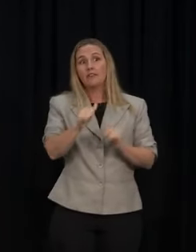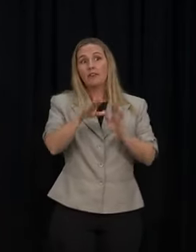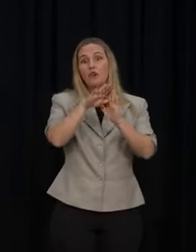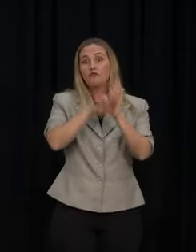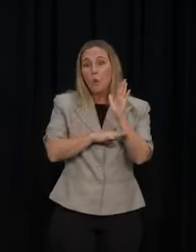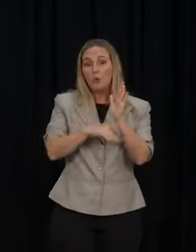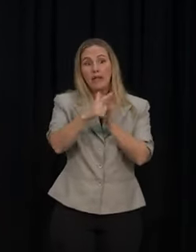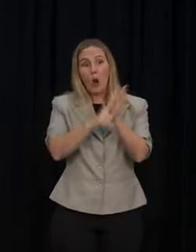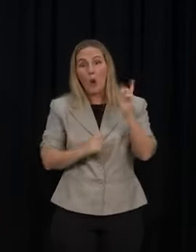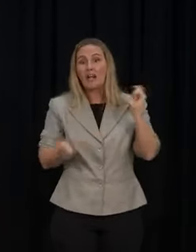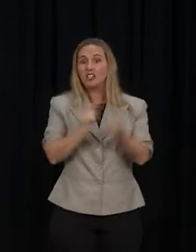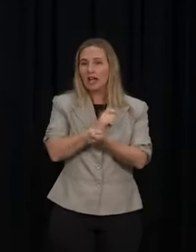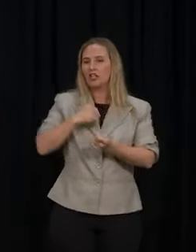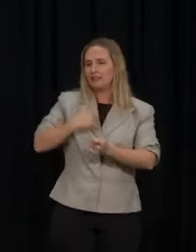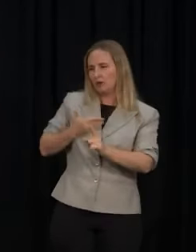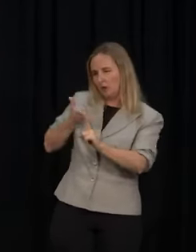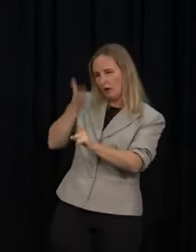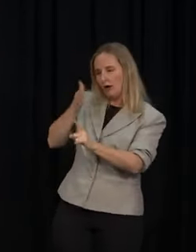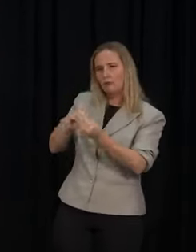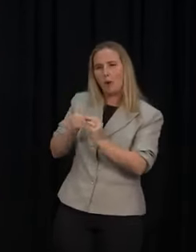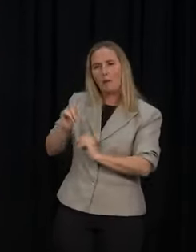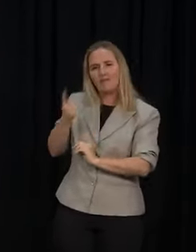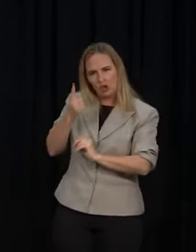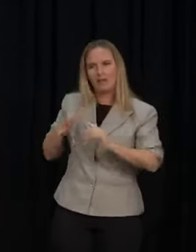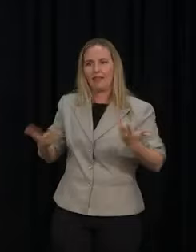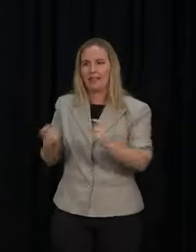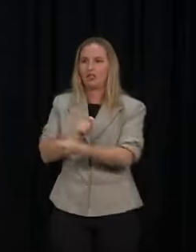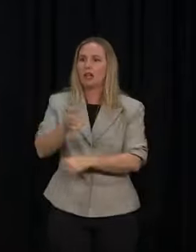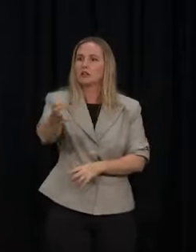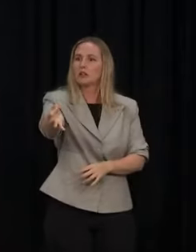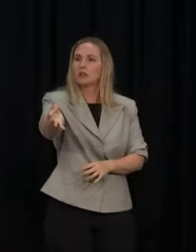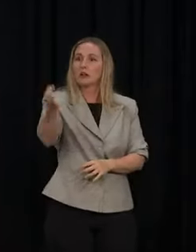targeted at the identified problem that exists. Prime Minister,